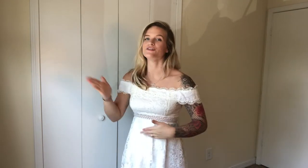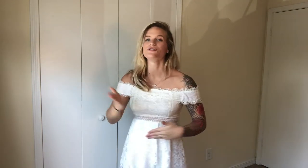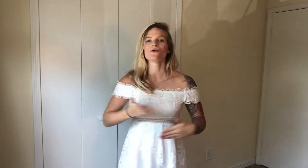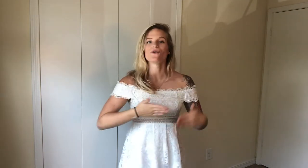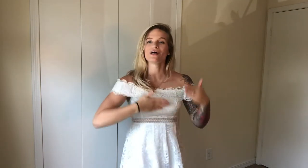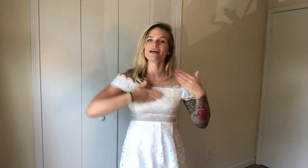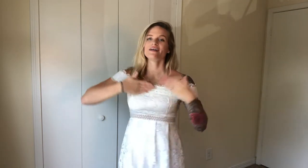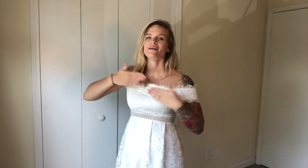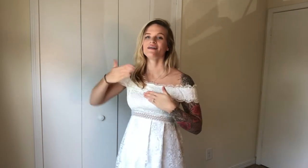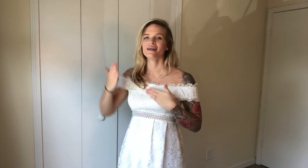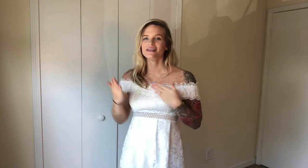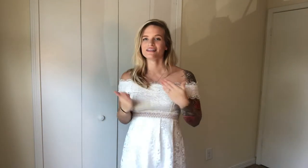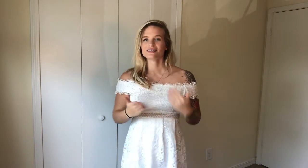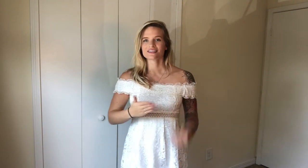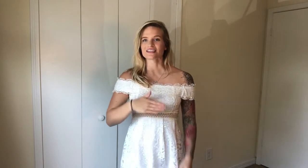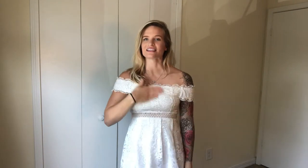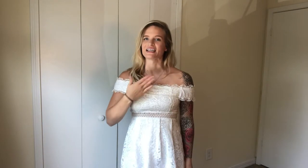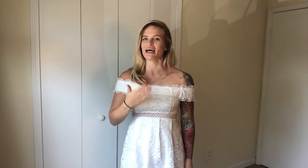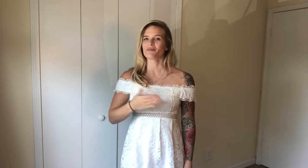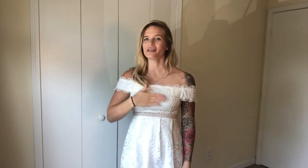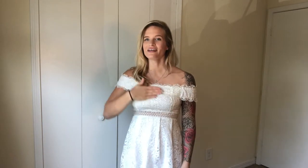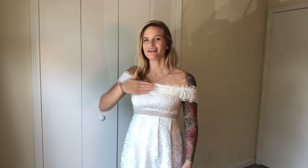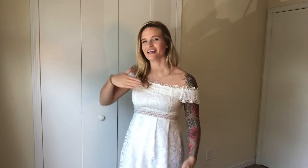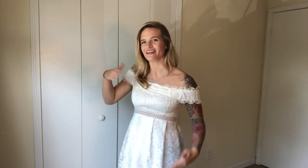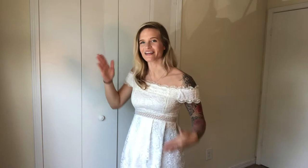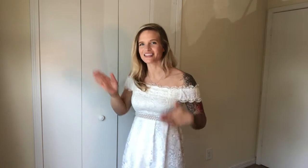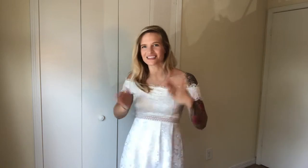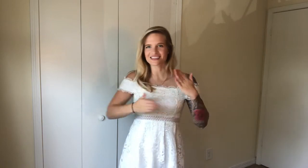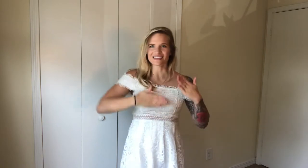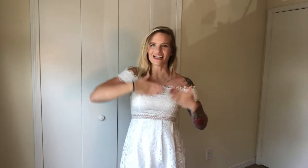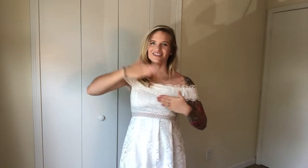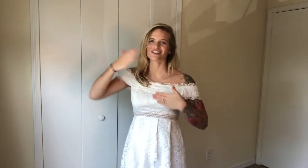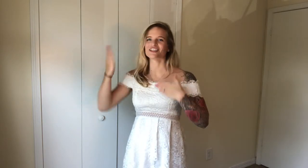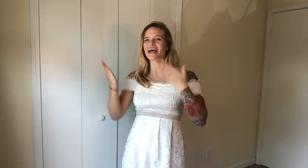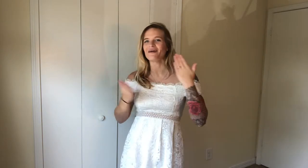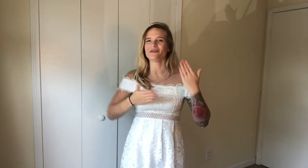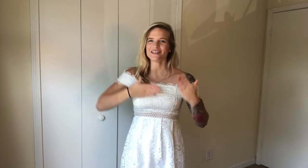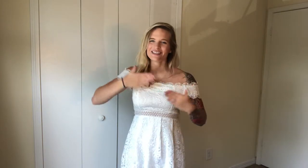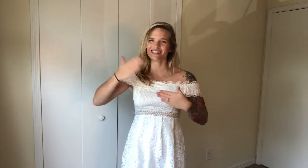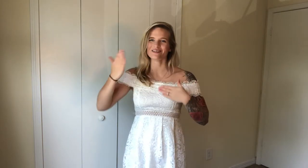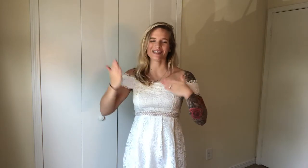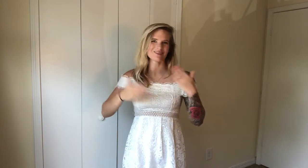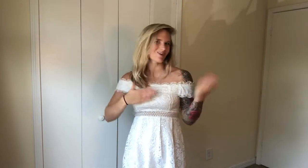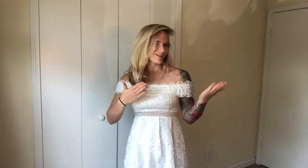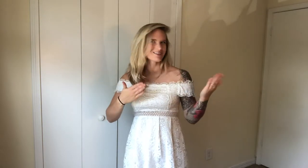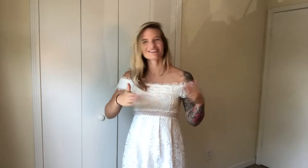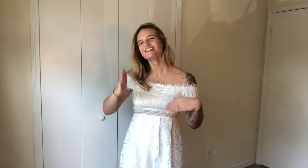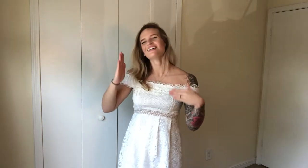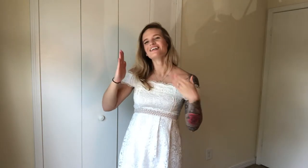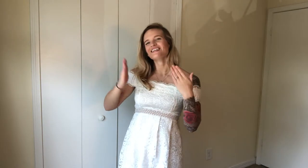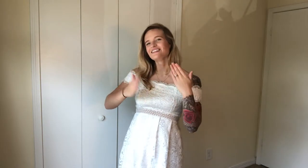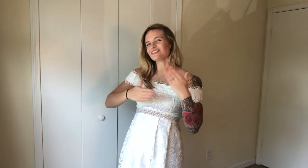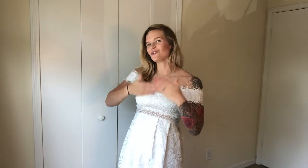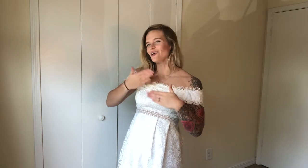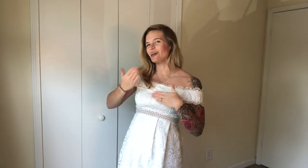joy. So, is happy, and then this is just extra happy, doing it twice. Joy